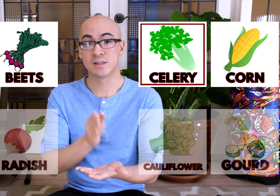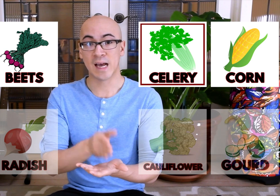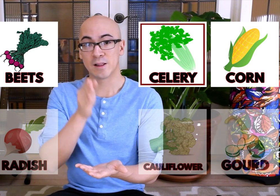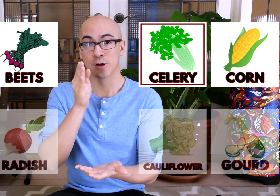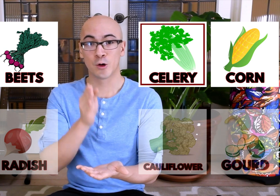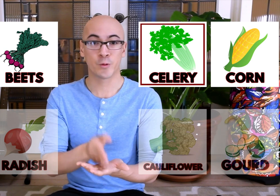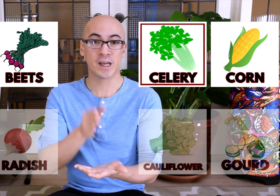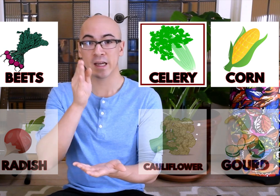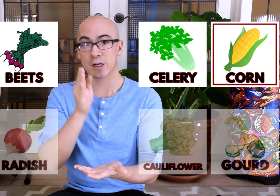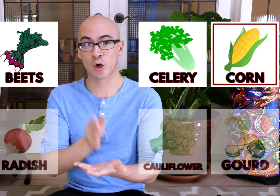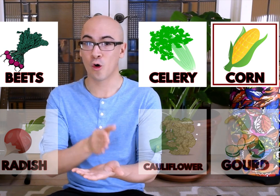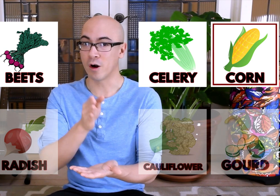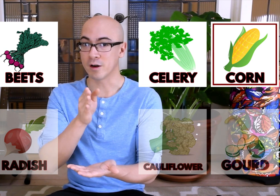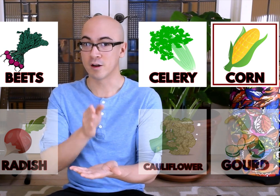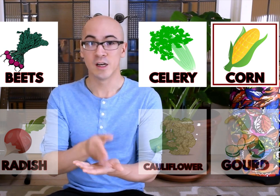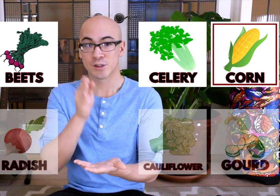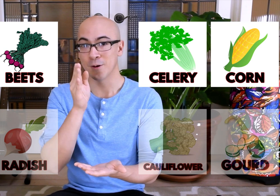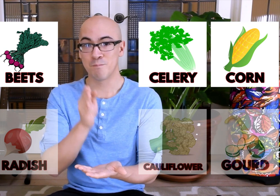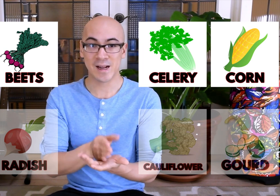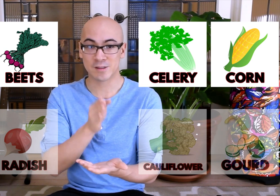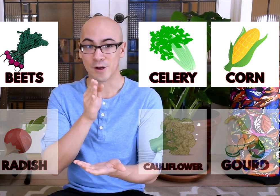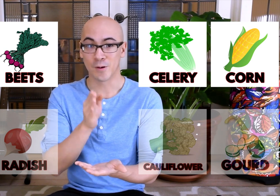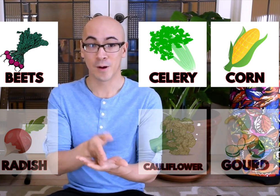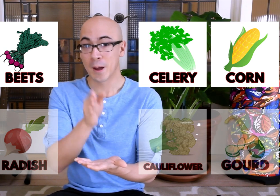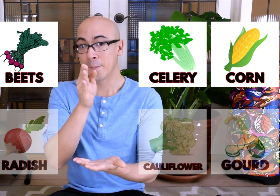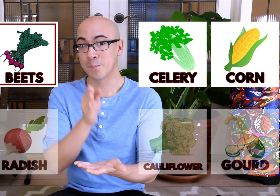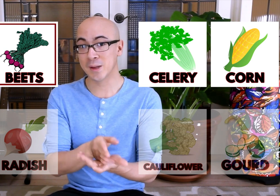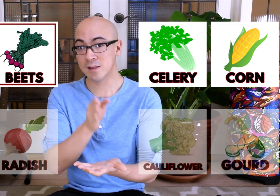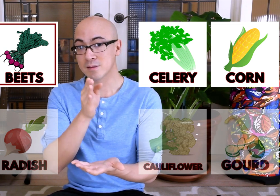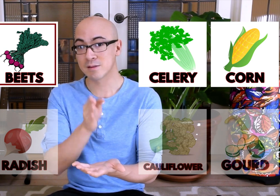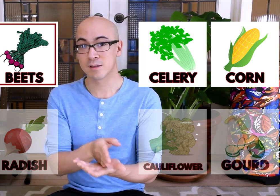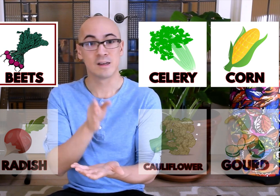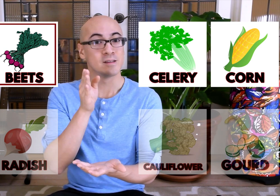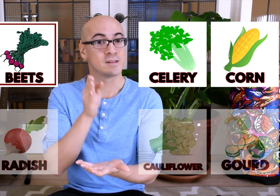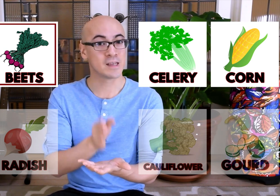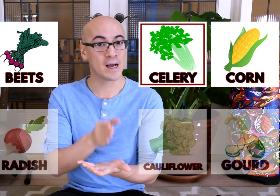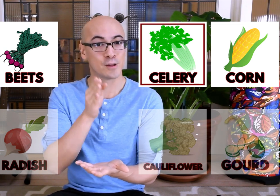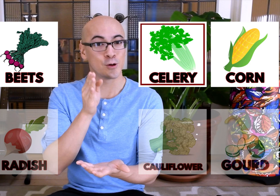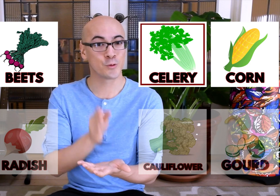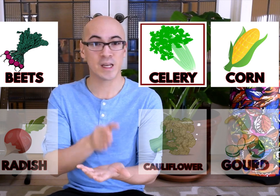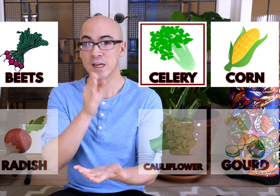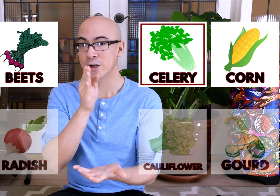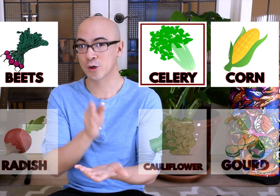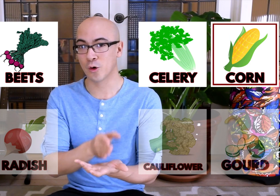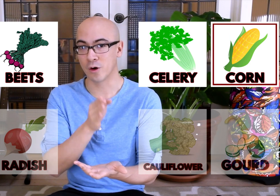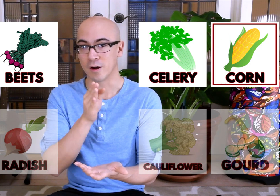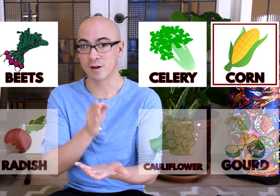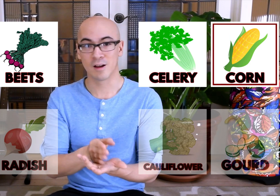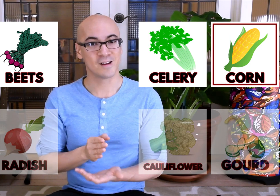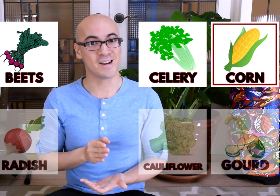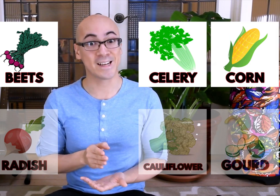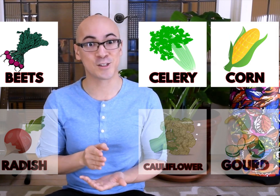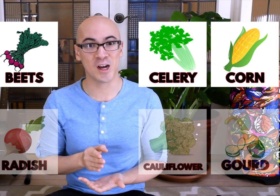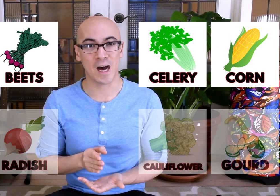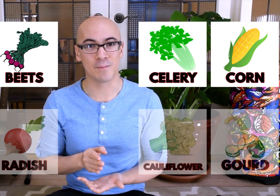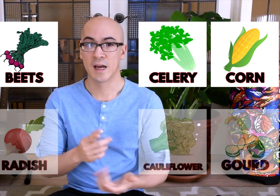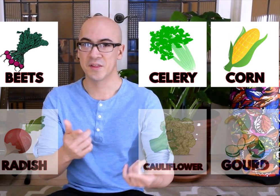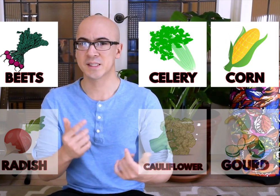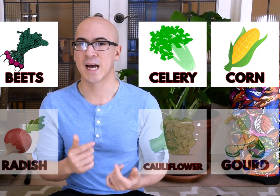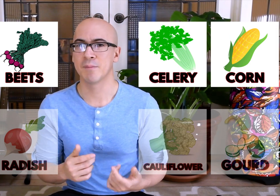celery, corn. Tomato, beets, celery, corn. Nice job. This time,